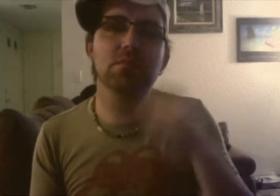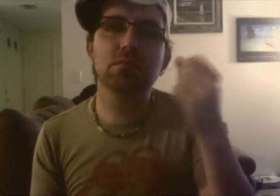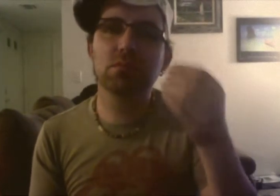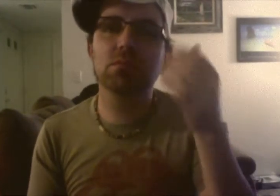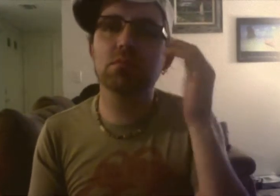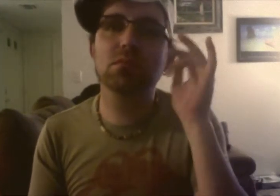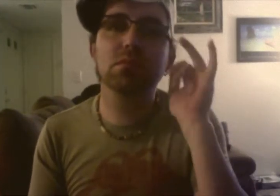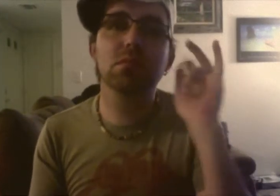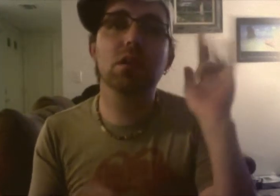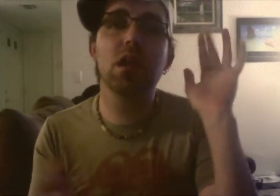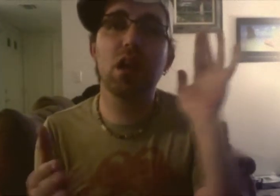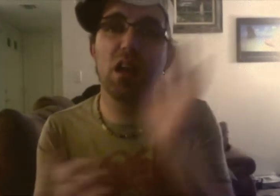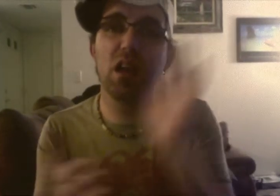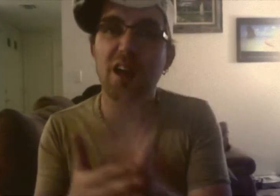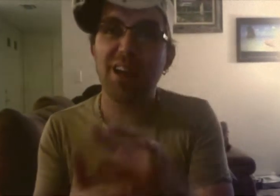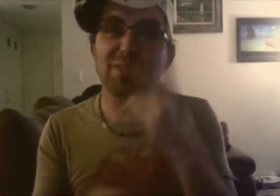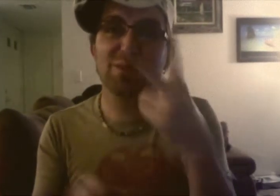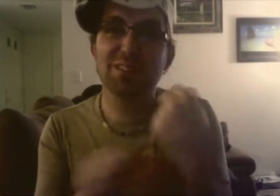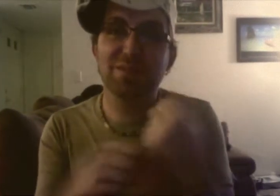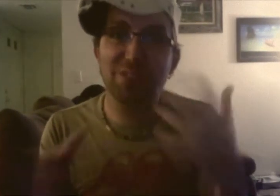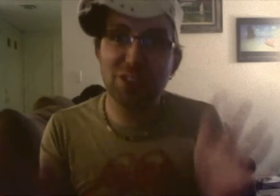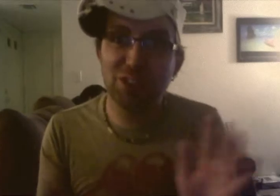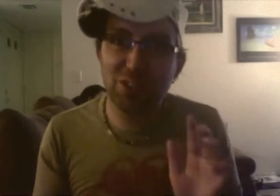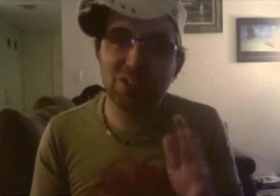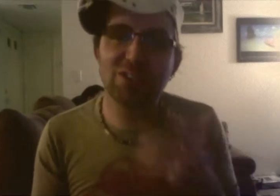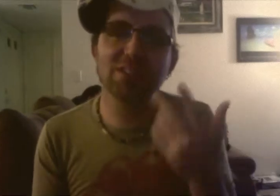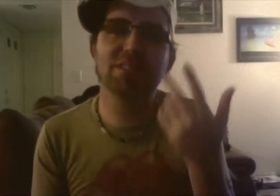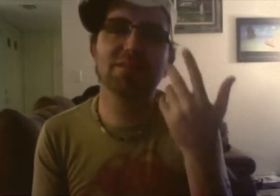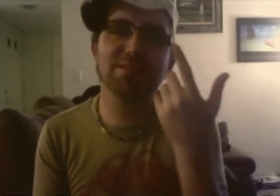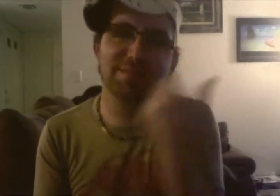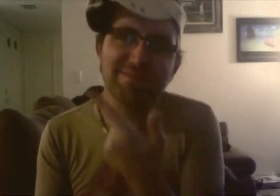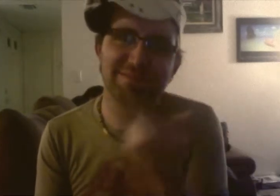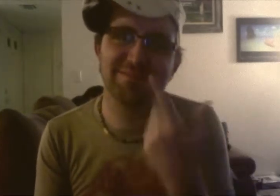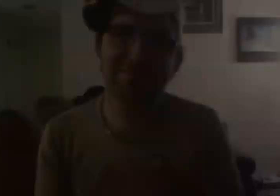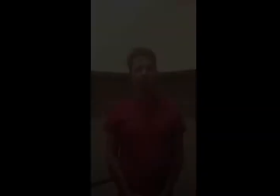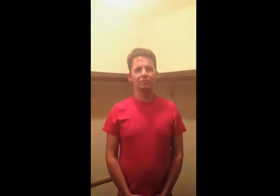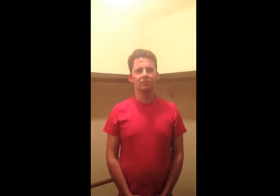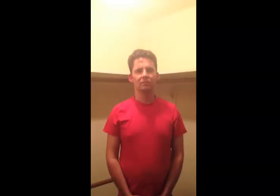Foxes, The Mindy Project. Mindy is a young doctor who suffers from...